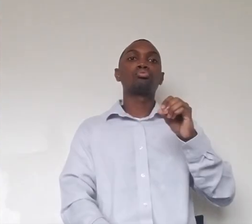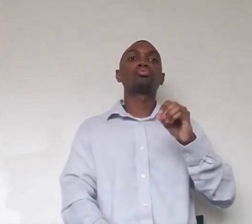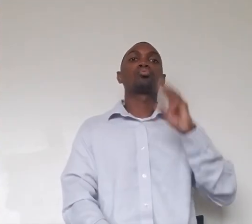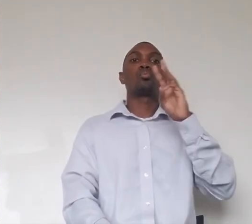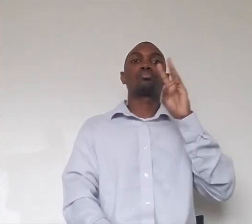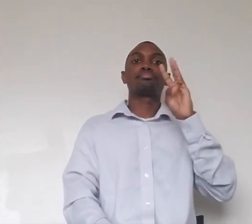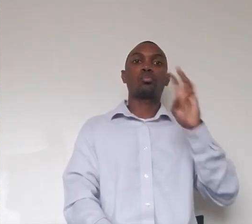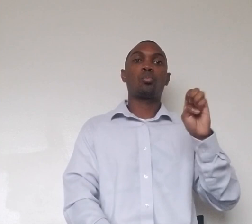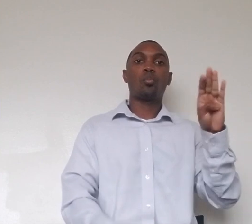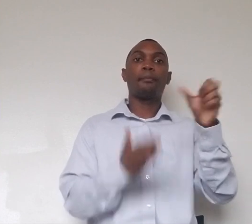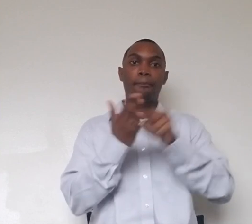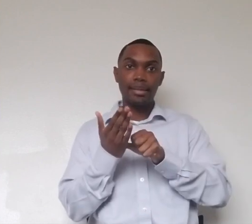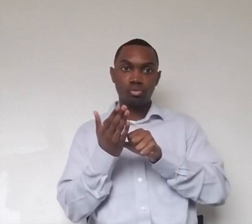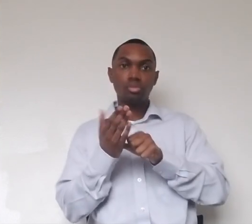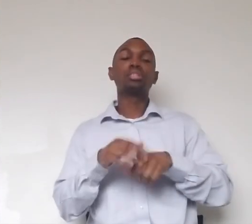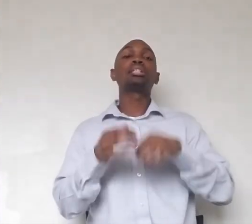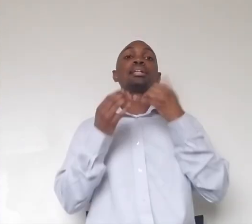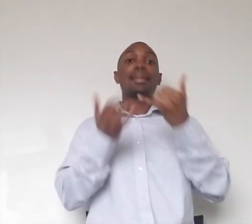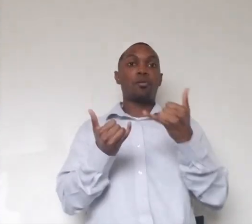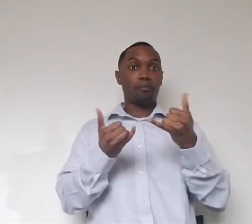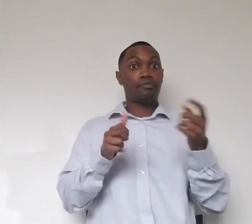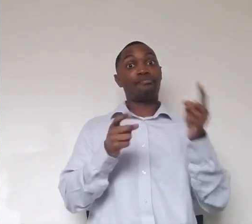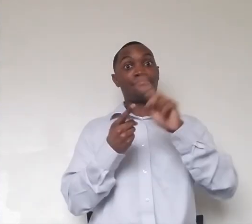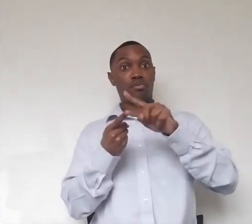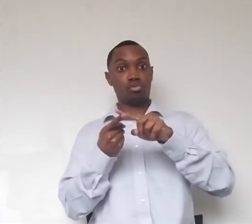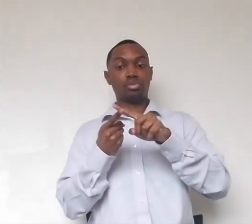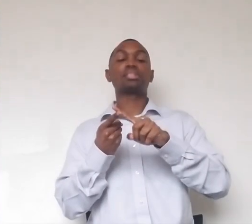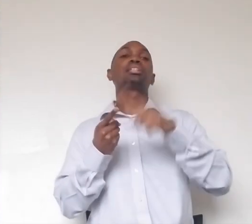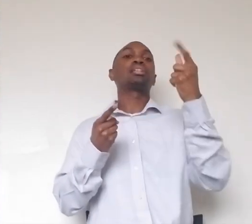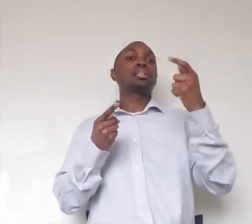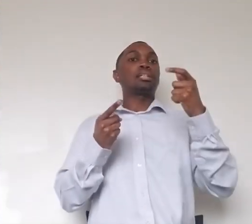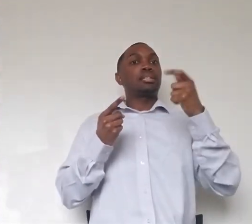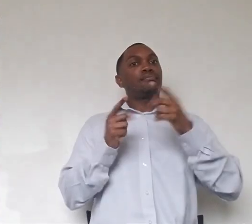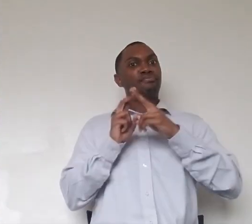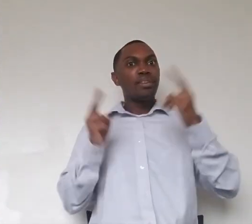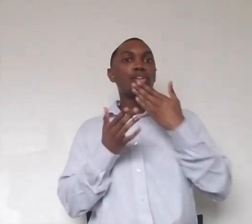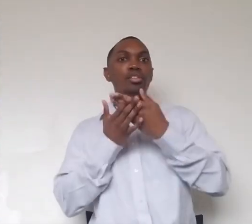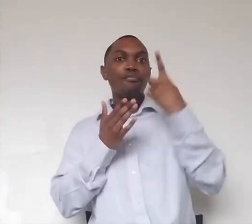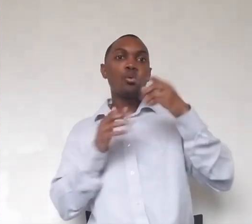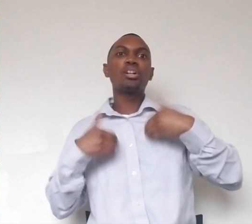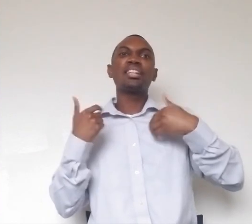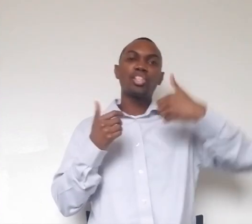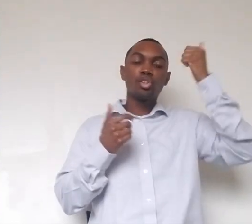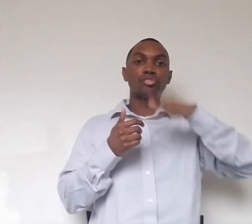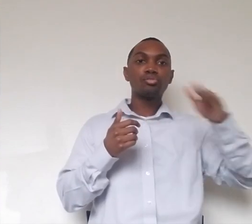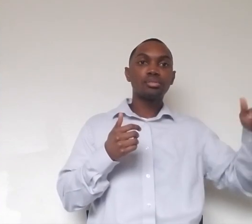Um, the first activity is going to be perfect, especially if you have little ones. It's kind of an art and craft type deal. So you're actually going to be making your own